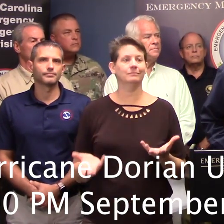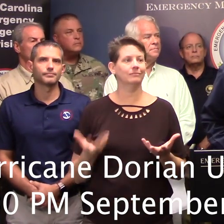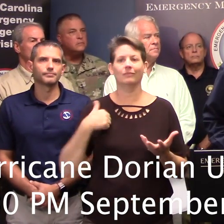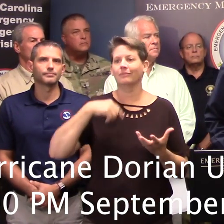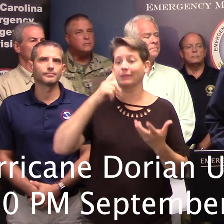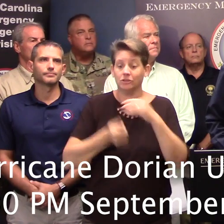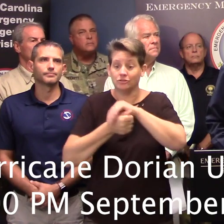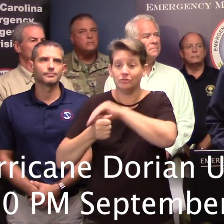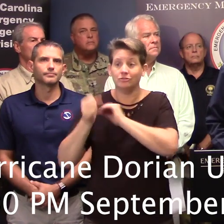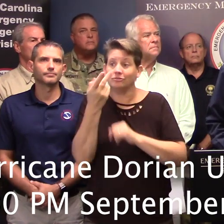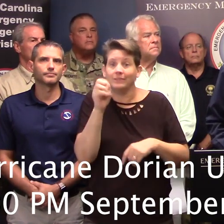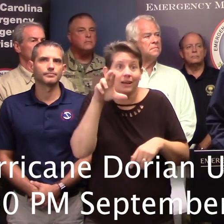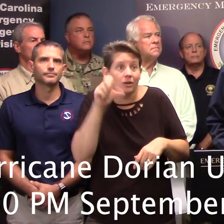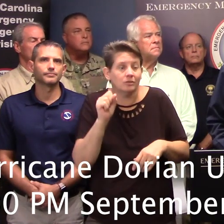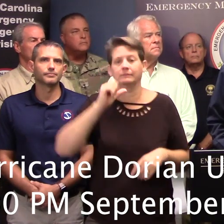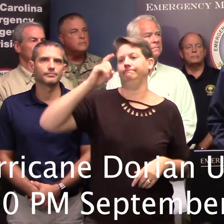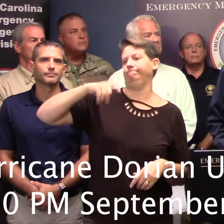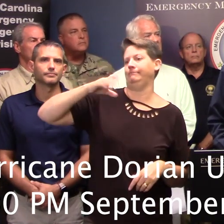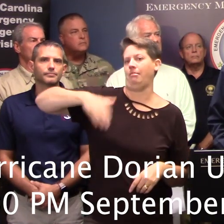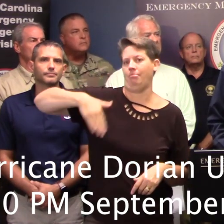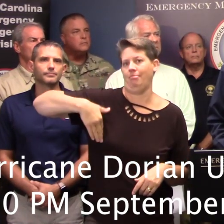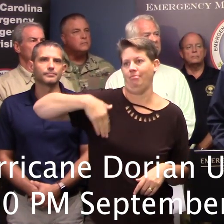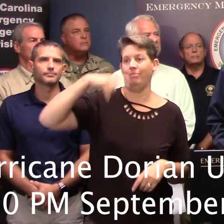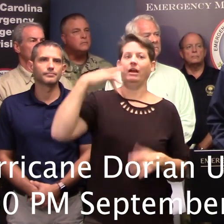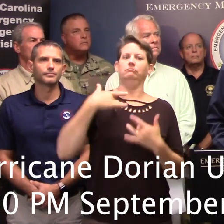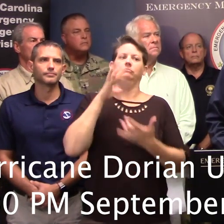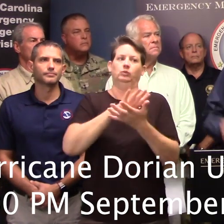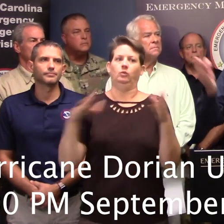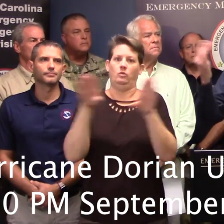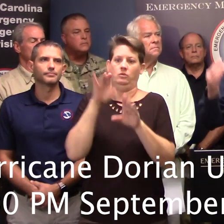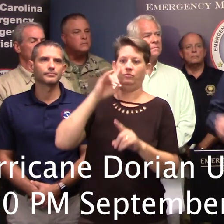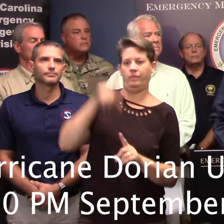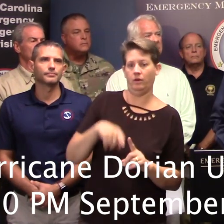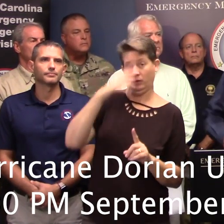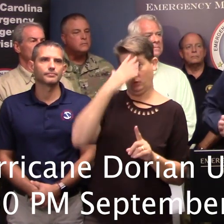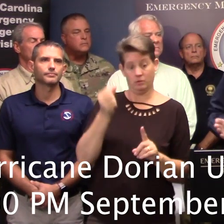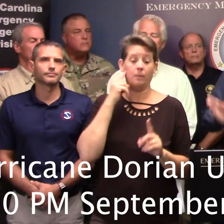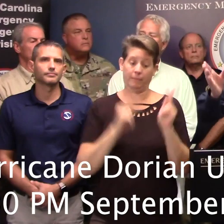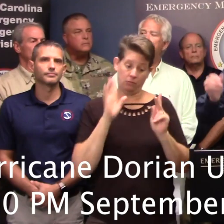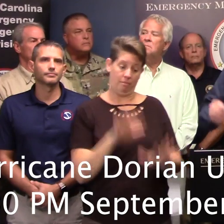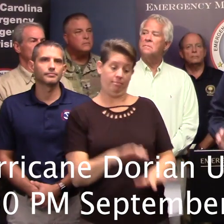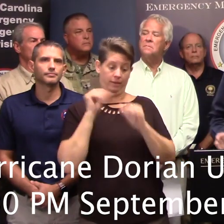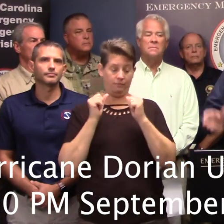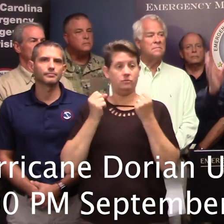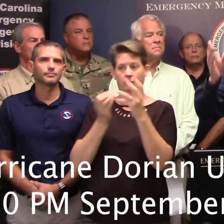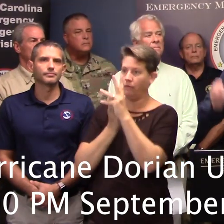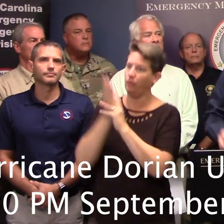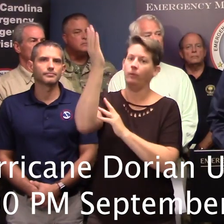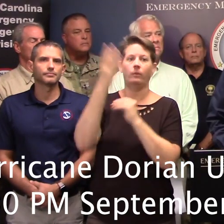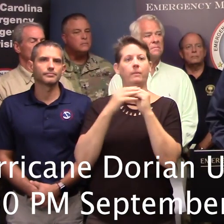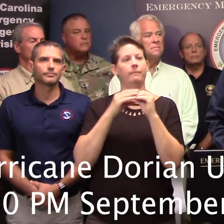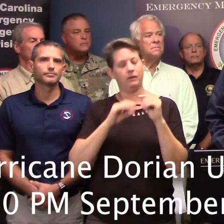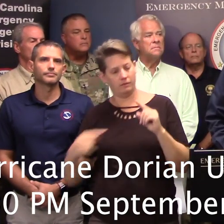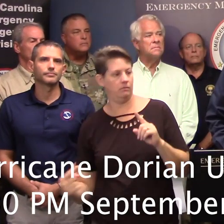shelters that would require the schools to be closed, because that's where the people are sheltering. Everyone is getting out and they're driving through Columbia. Many are